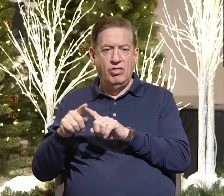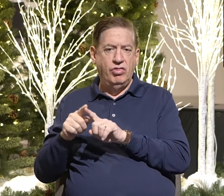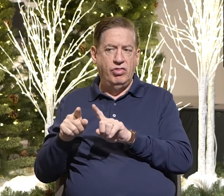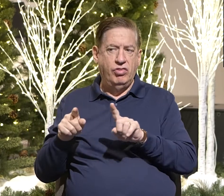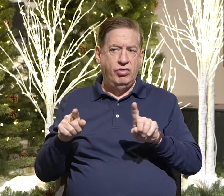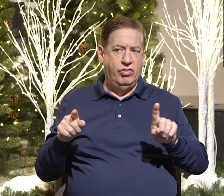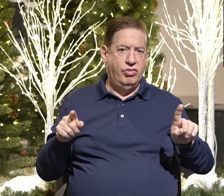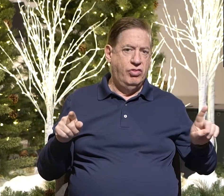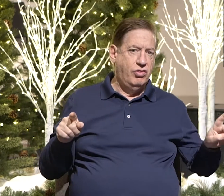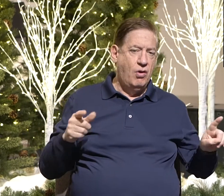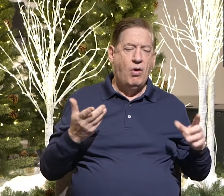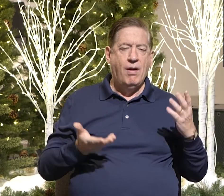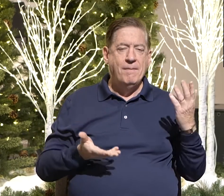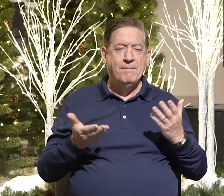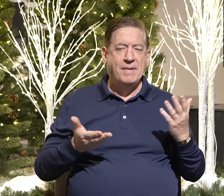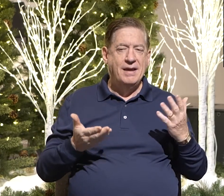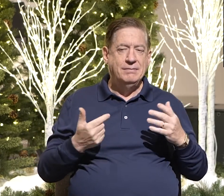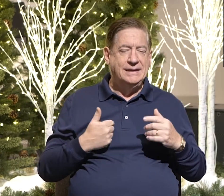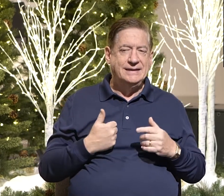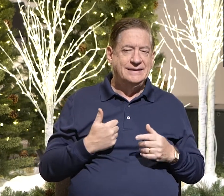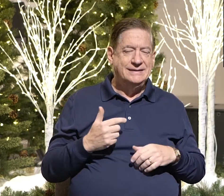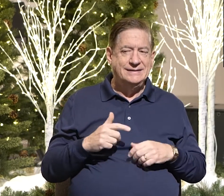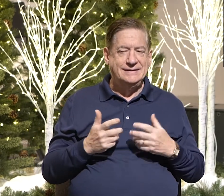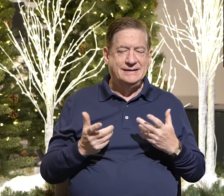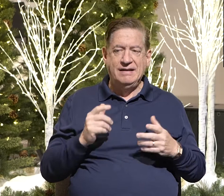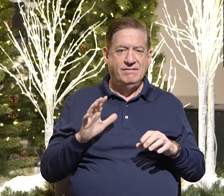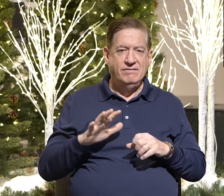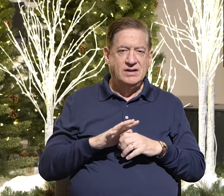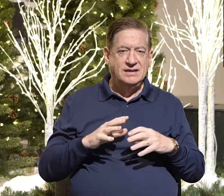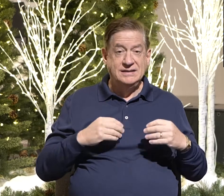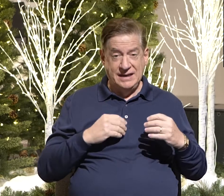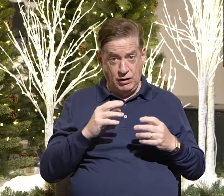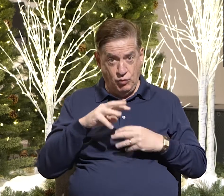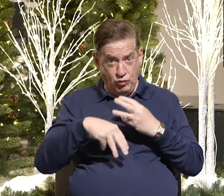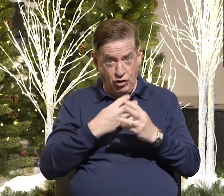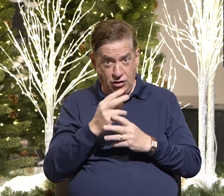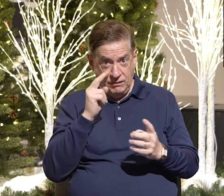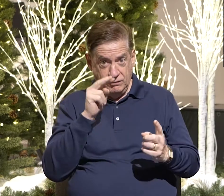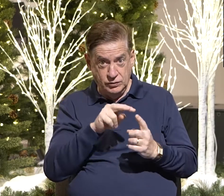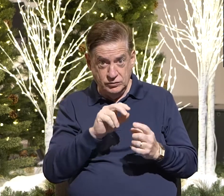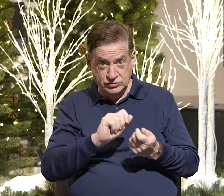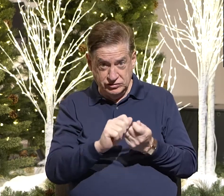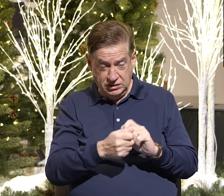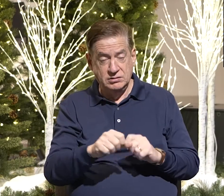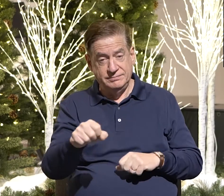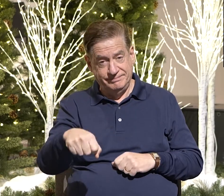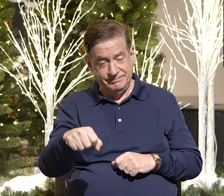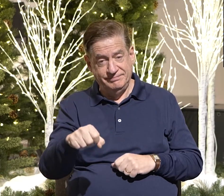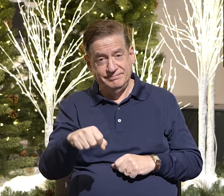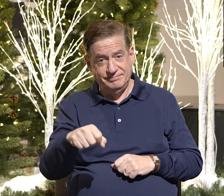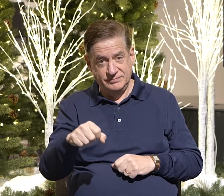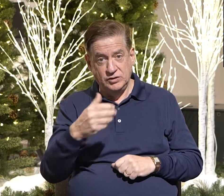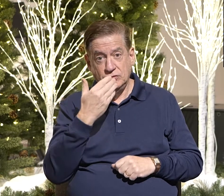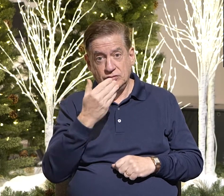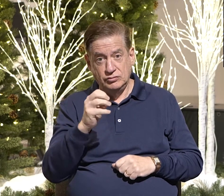time to re, to align. So, can worldviews change? Yes. Good news, they can.